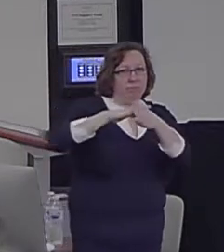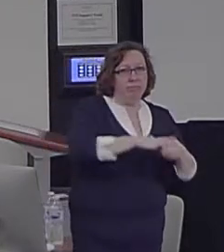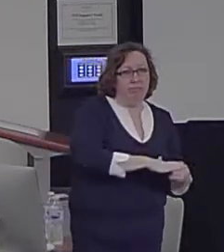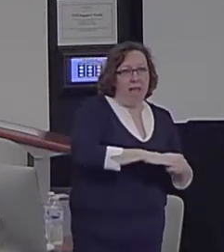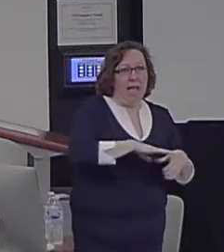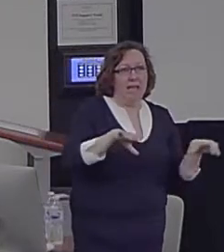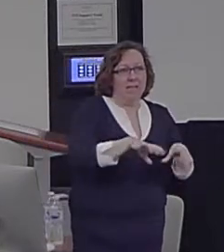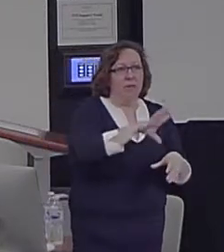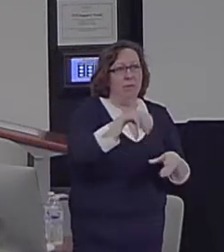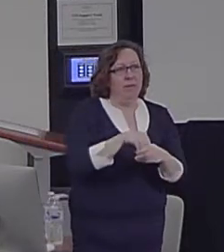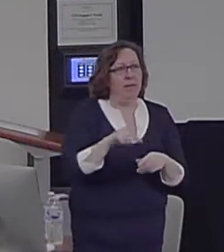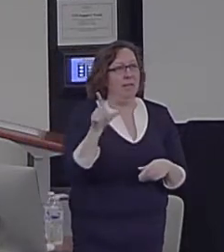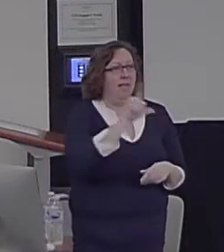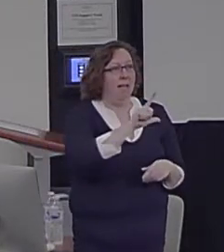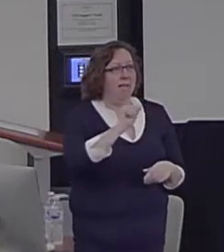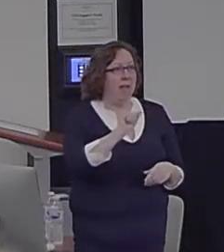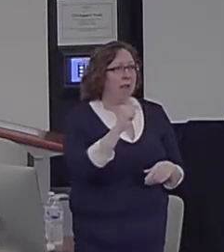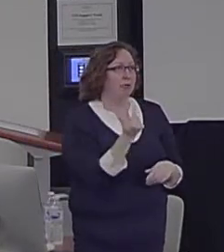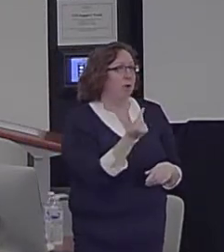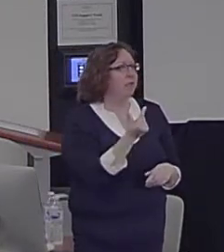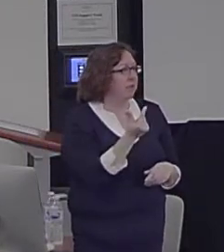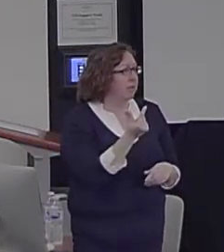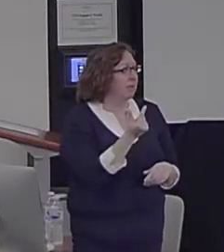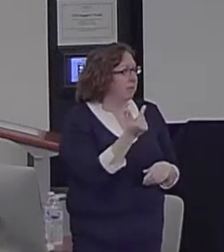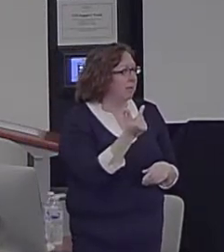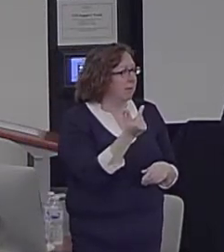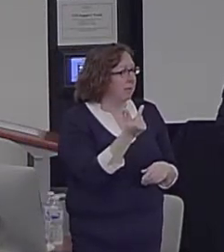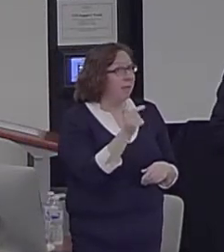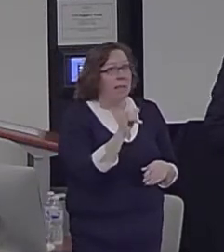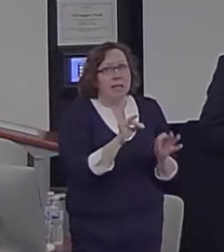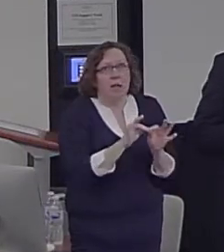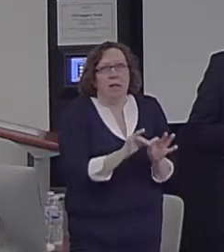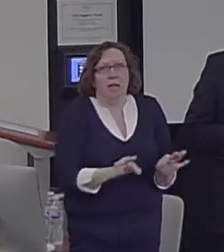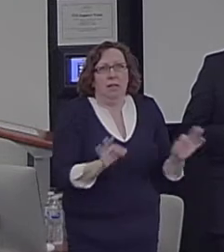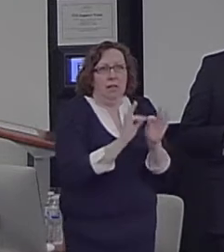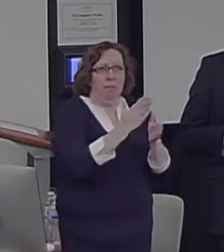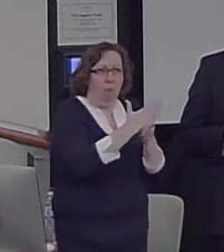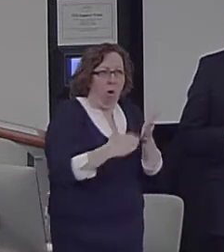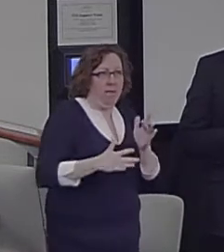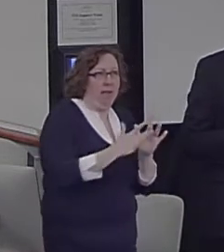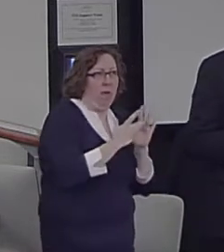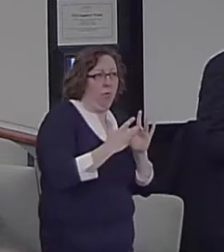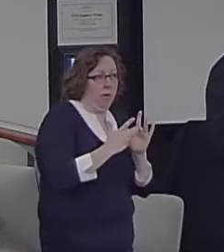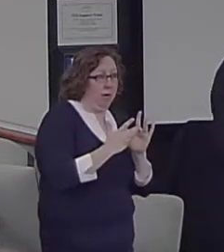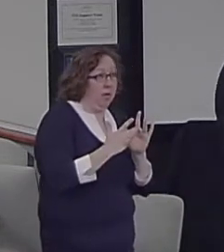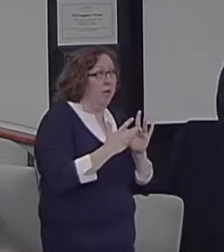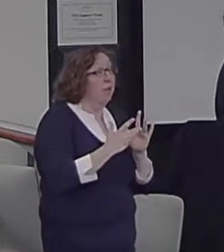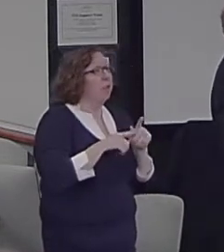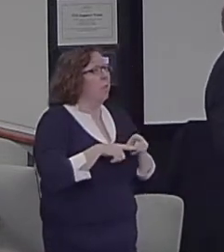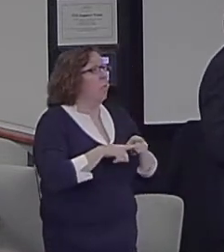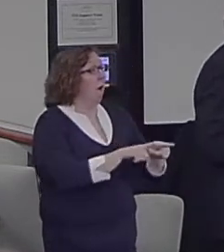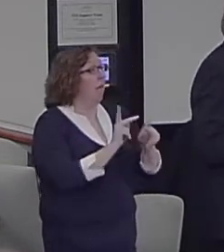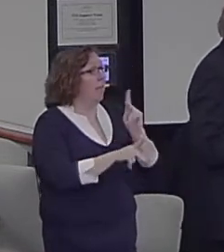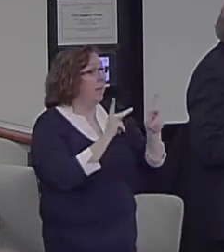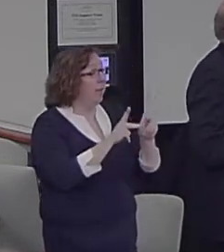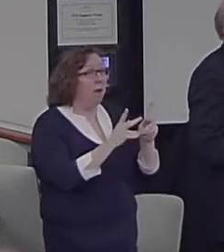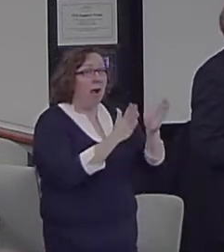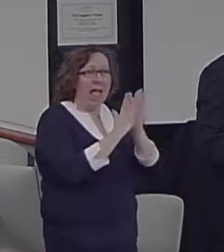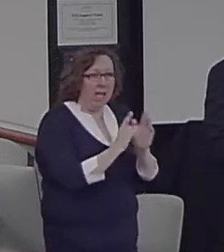gyrus, a key component of the core network when people remember the past and imagine the future. And then we saw that